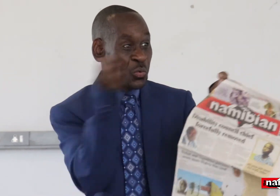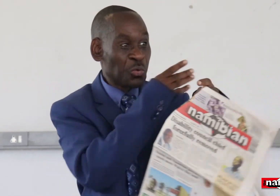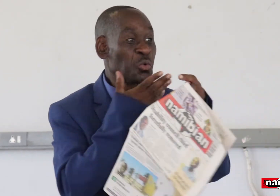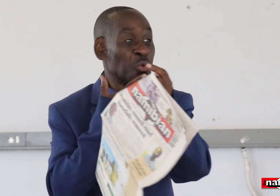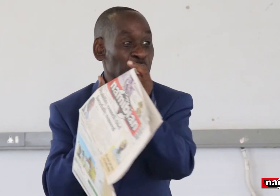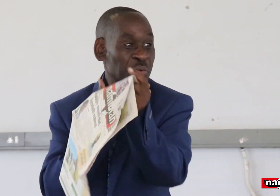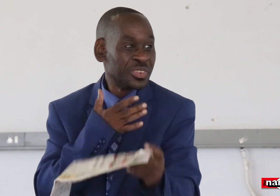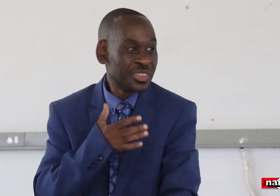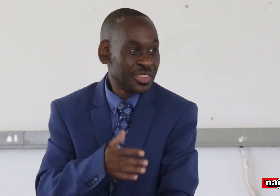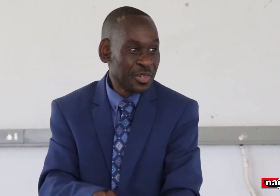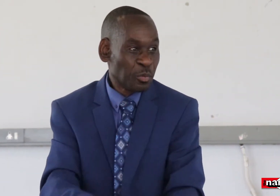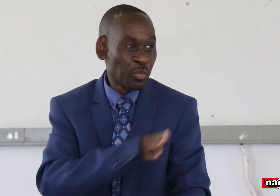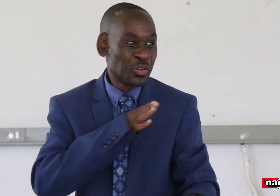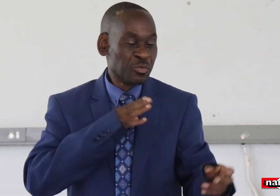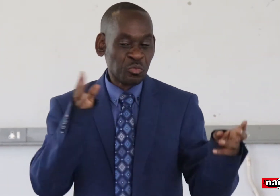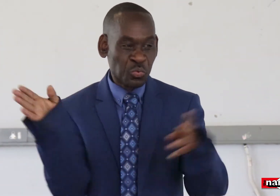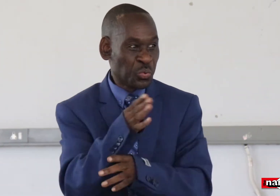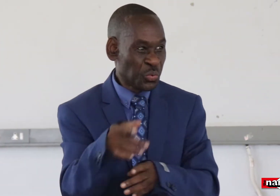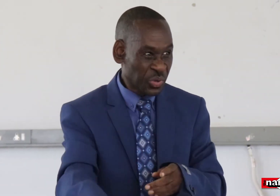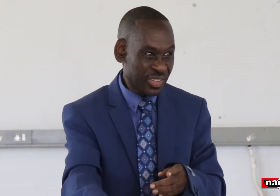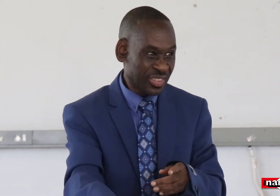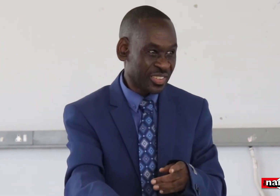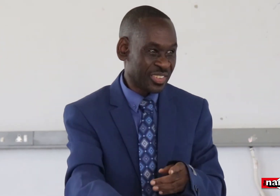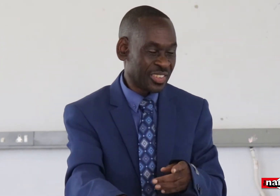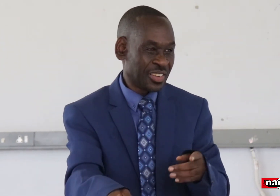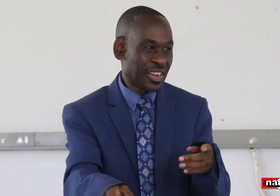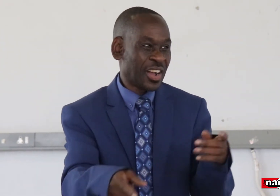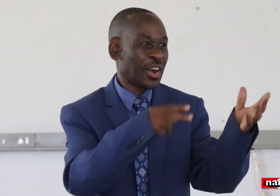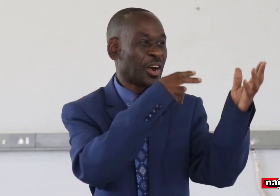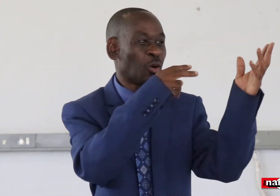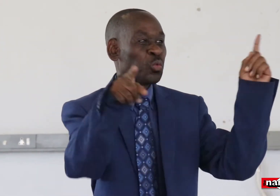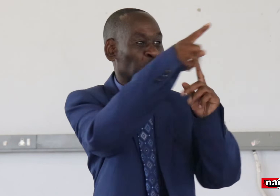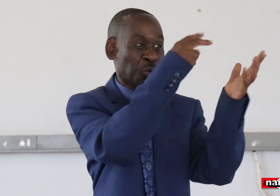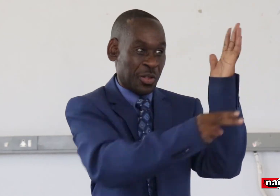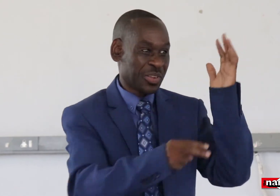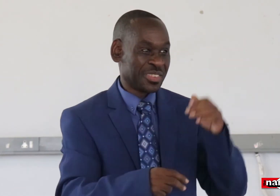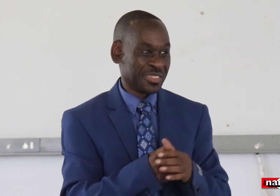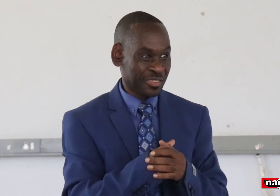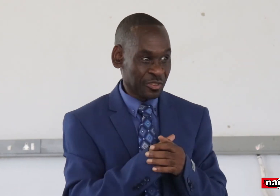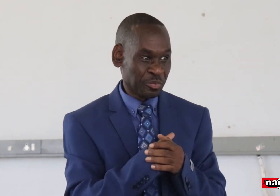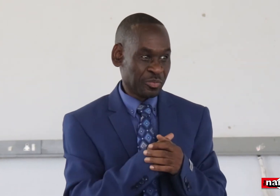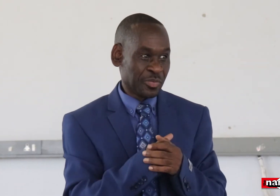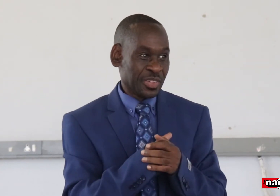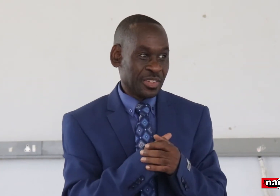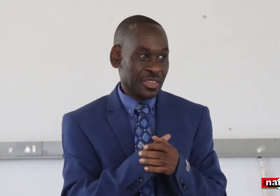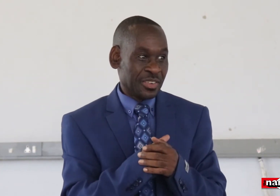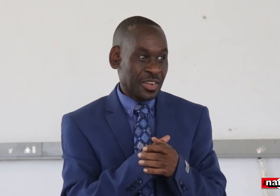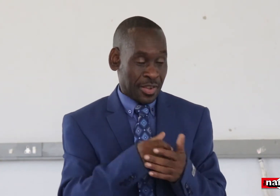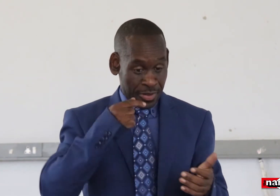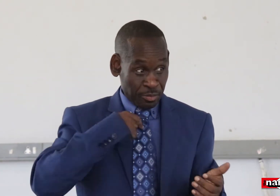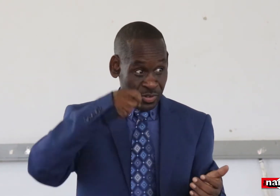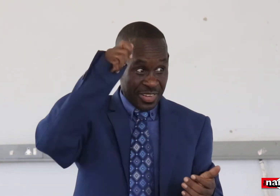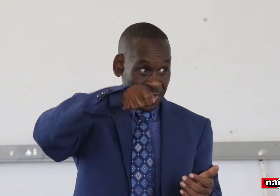So the board now, they get rid of Mr. Alkande, acting director of the